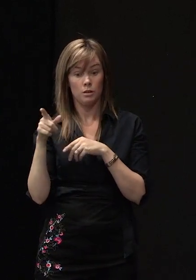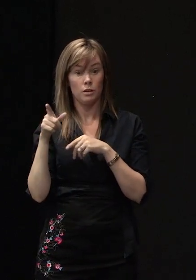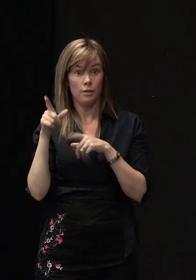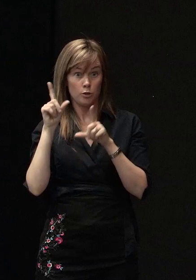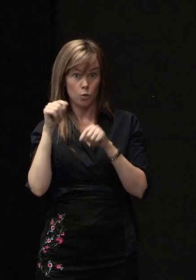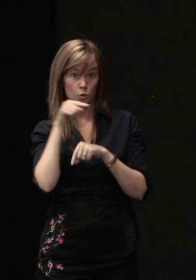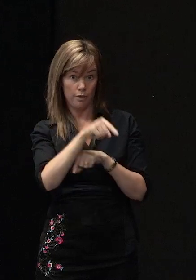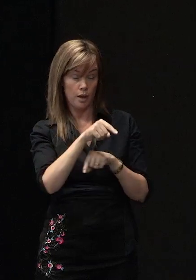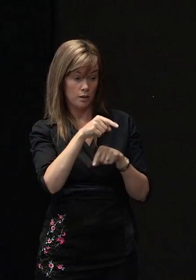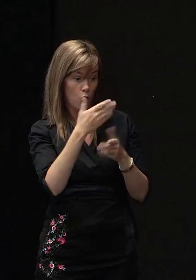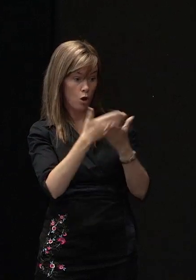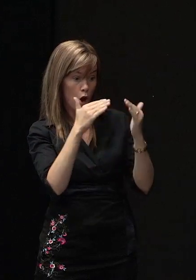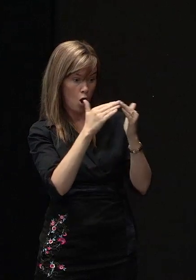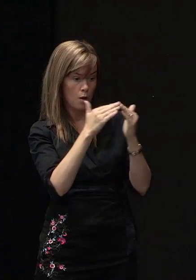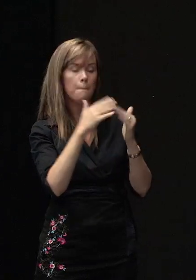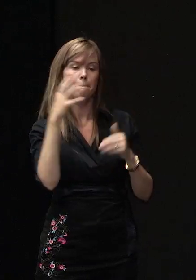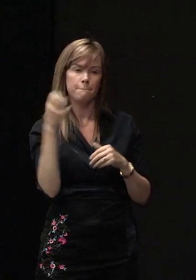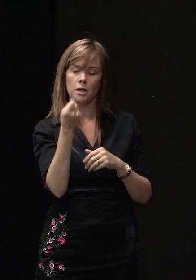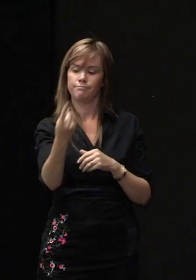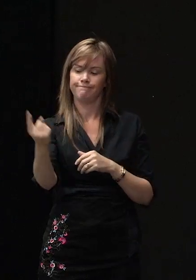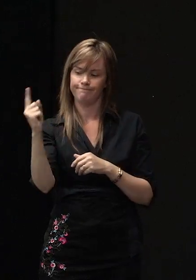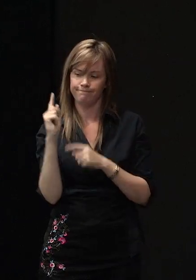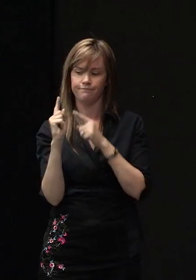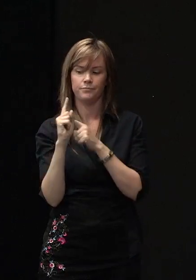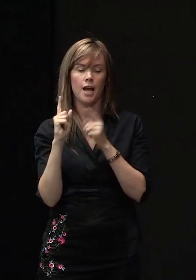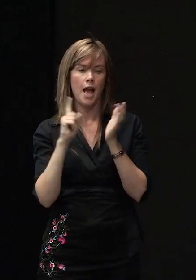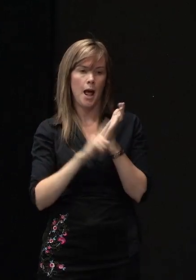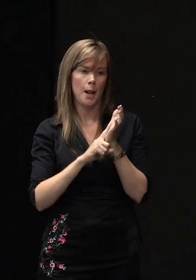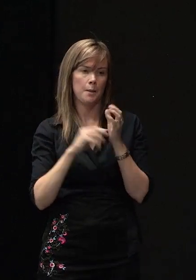supervised or carried out by an LBP.